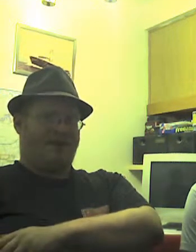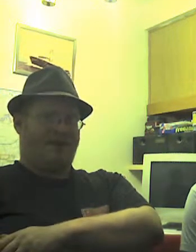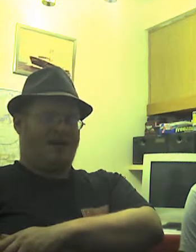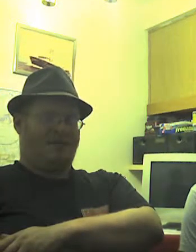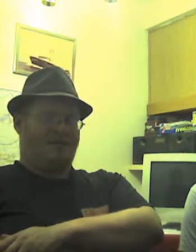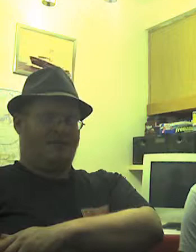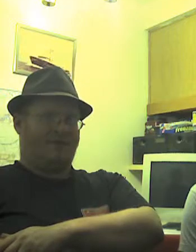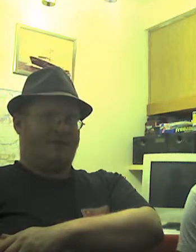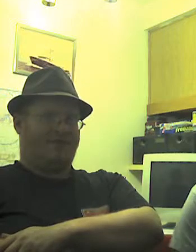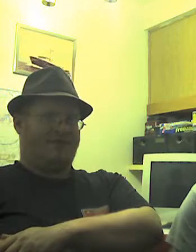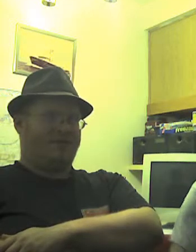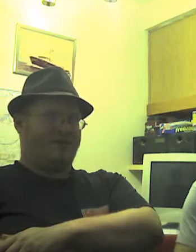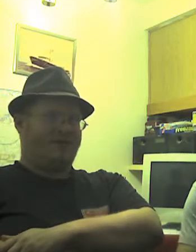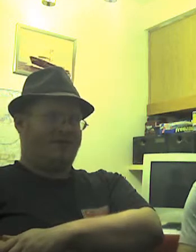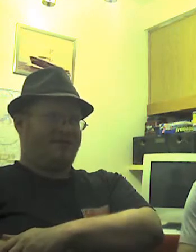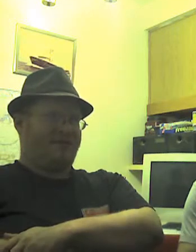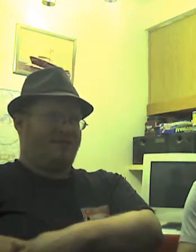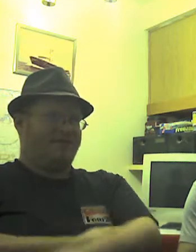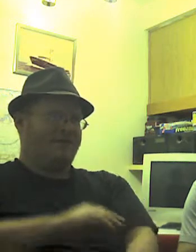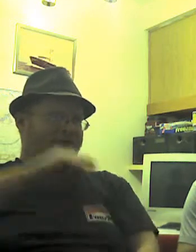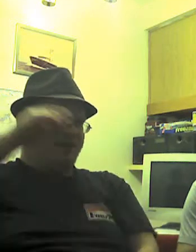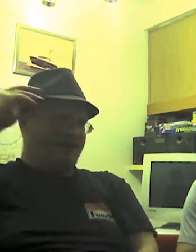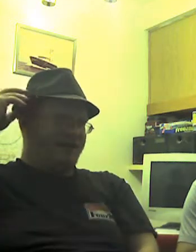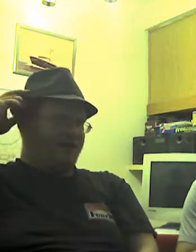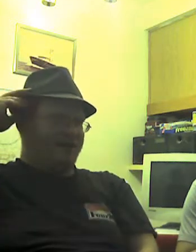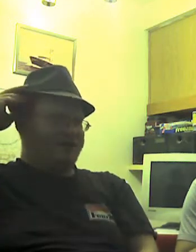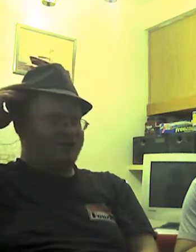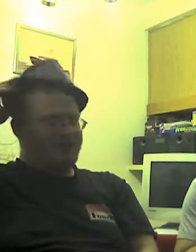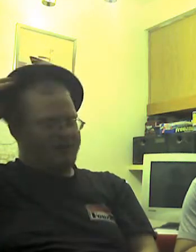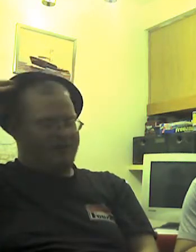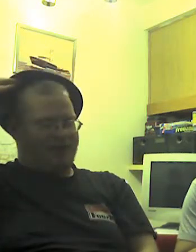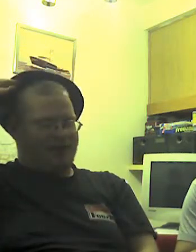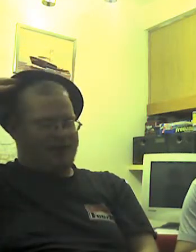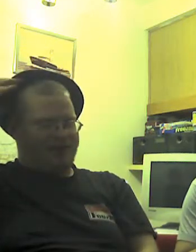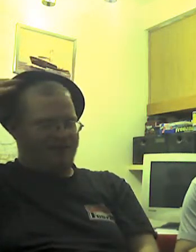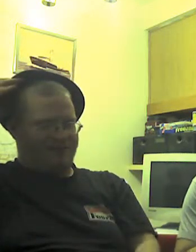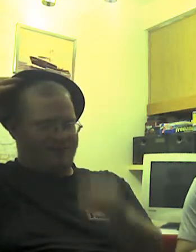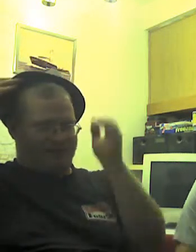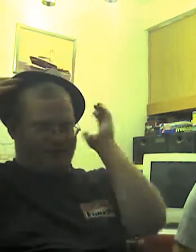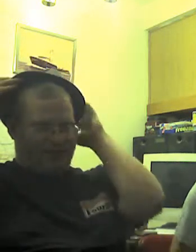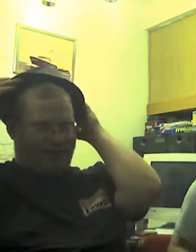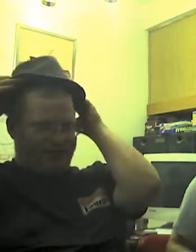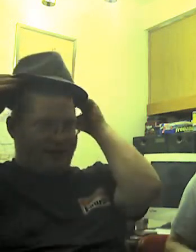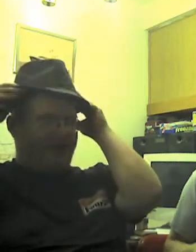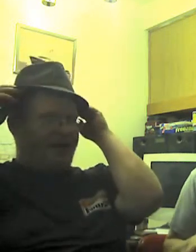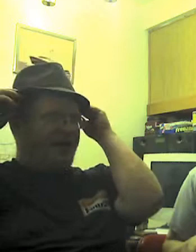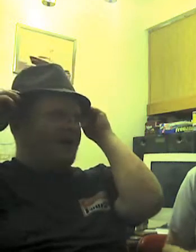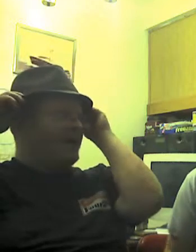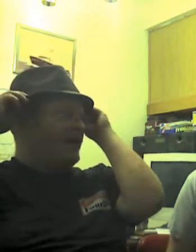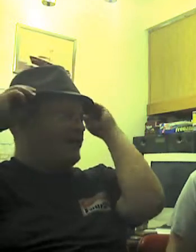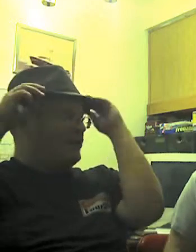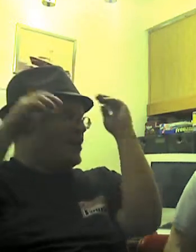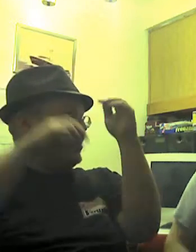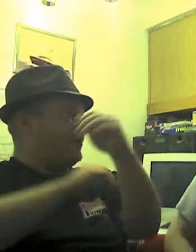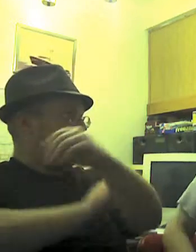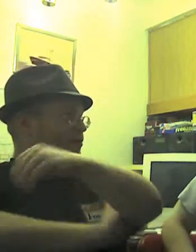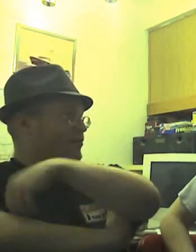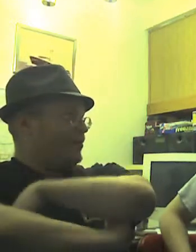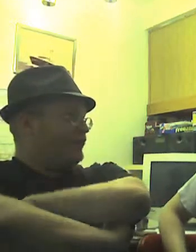of A River Runs Through It. So, uh, she'll probably be reading that soon. However, if any of I gave you a copy of Where the Red